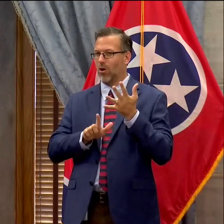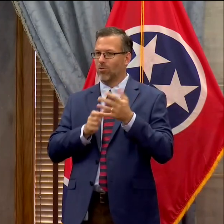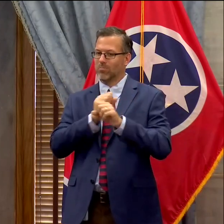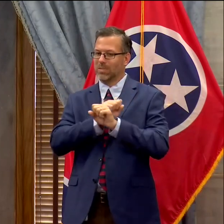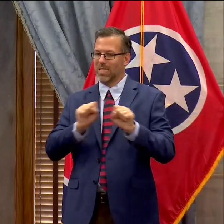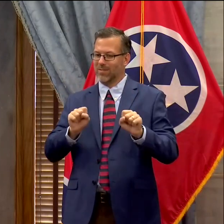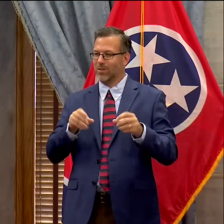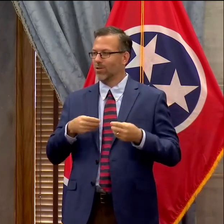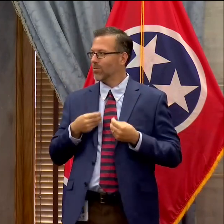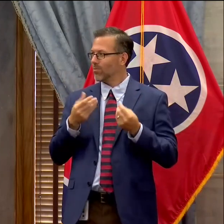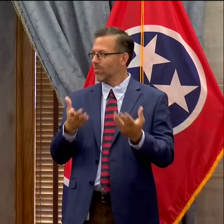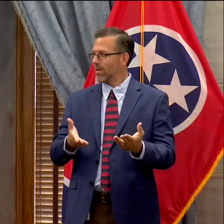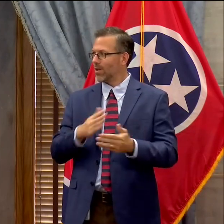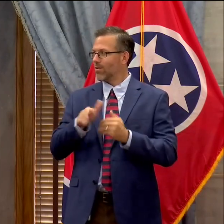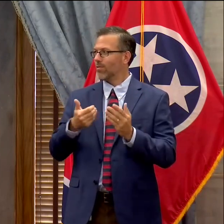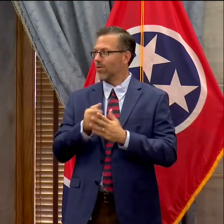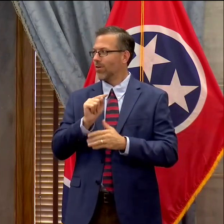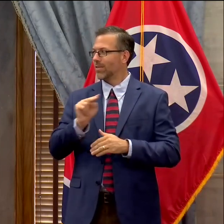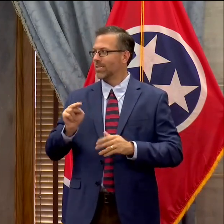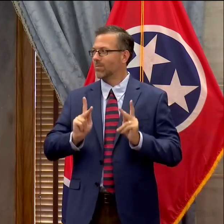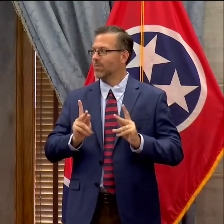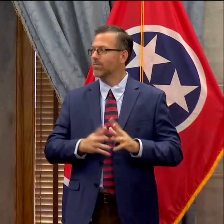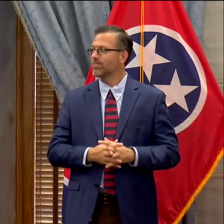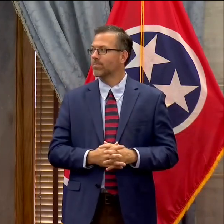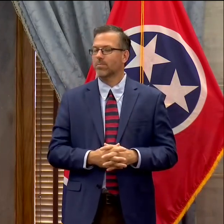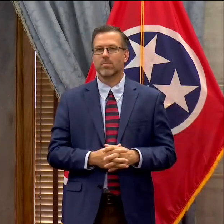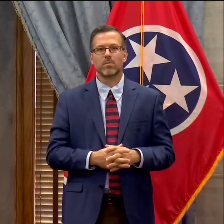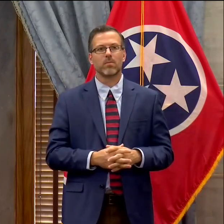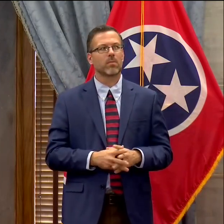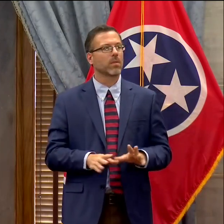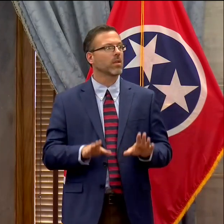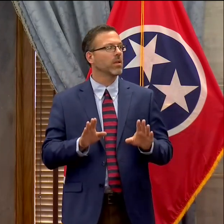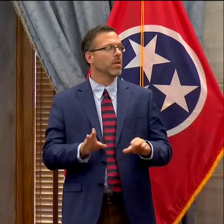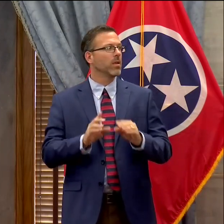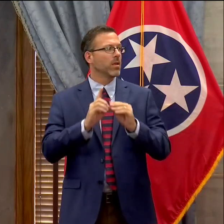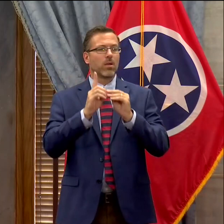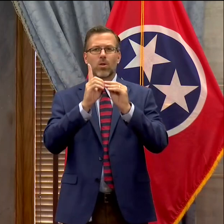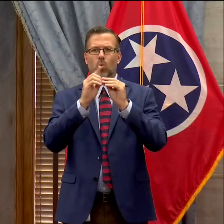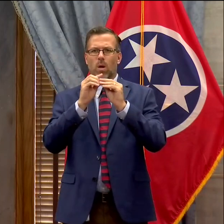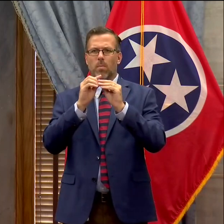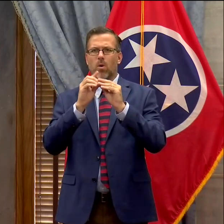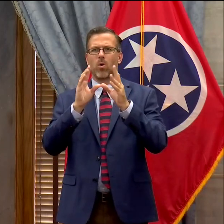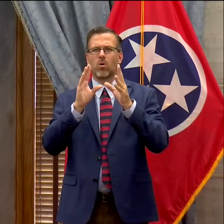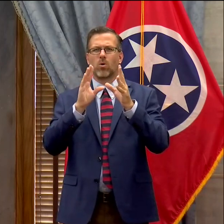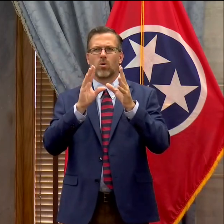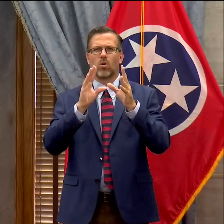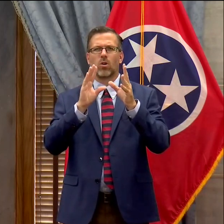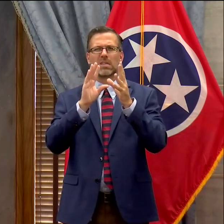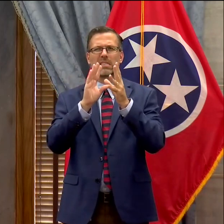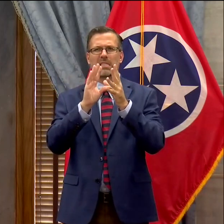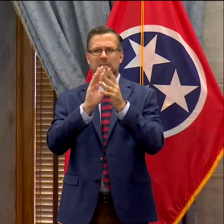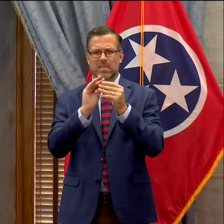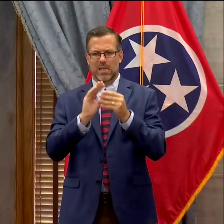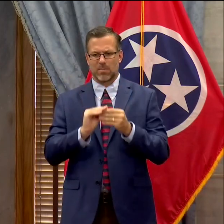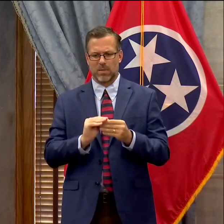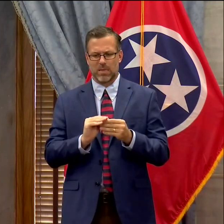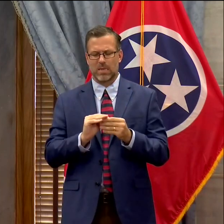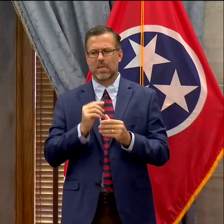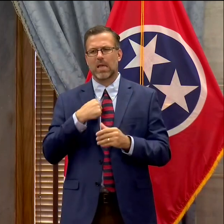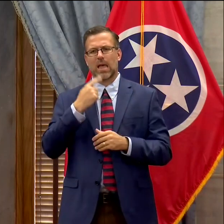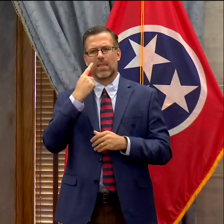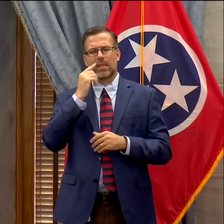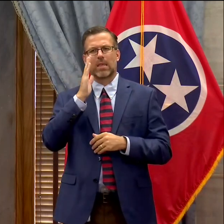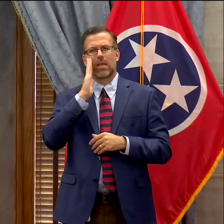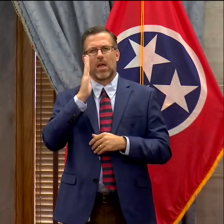providing for all Tennesseans. We do have one more comment, but I think I'll save those comments for